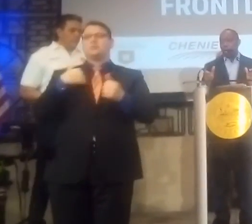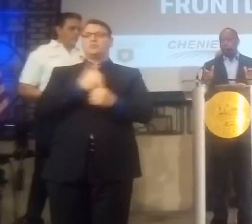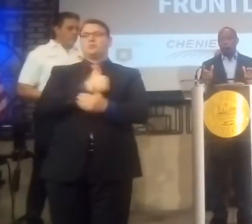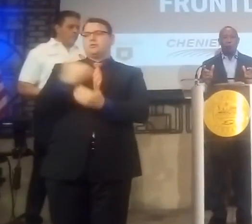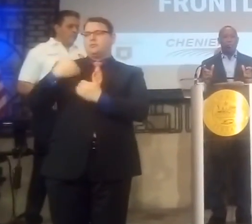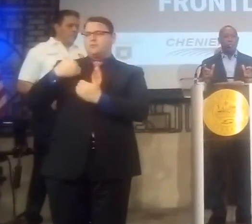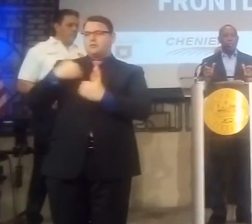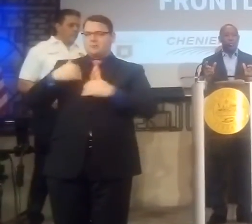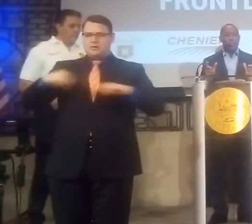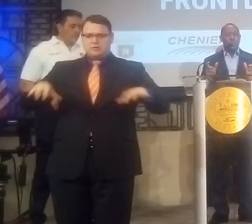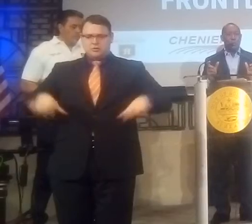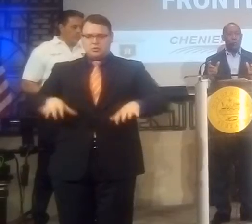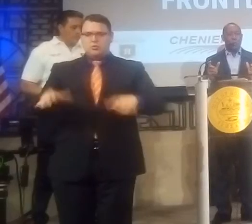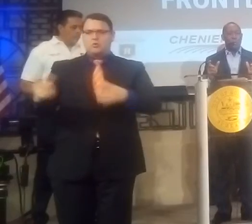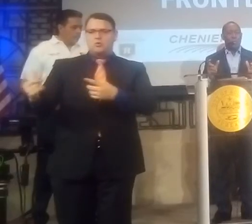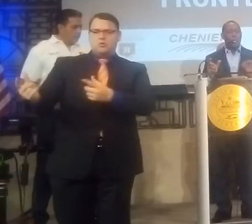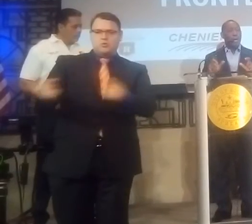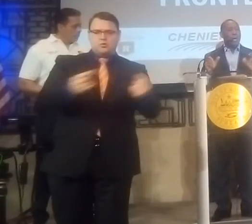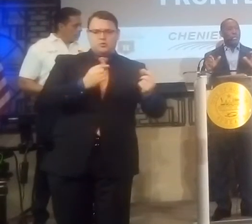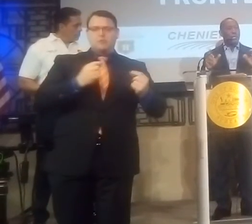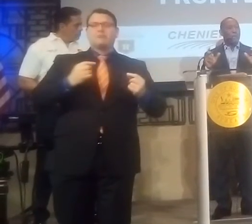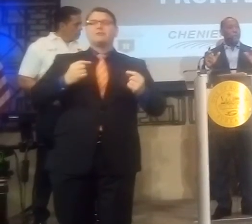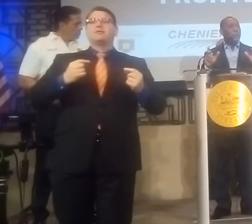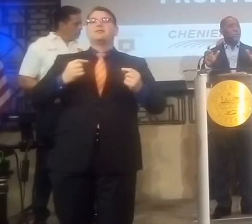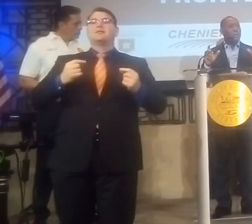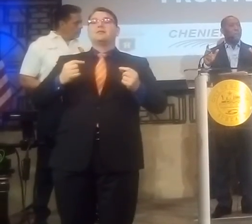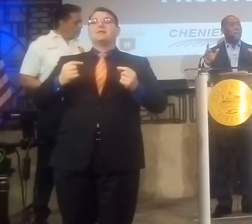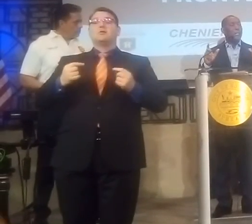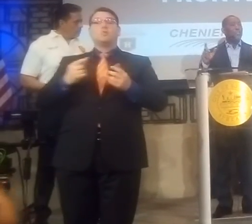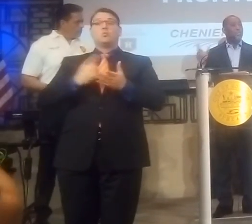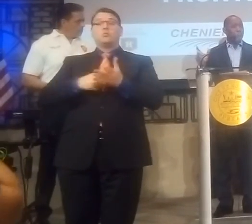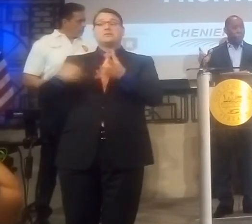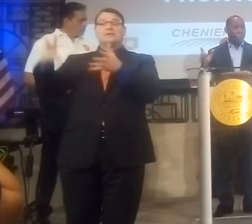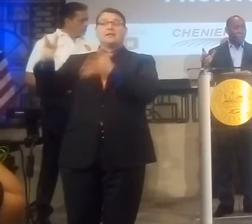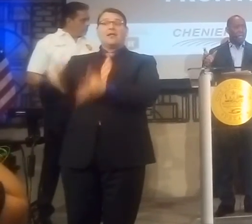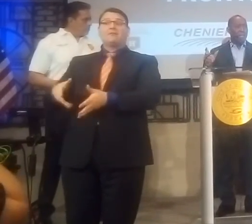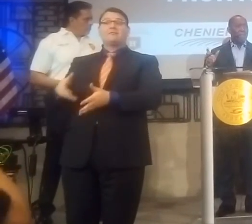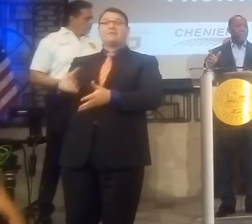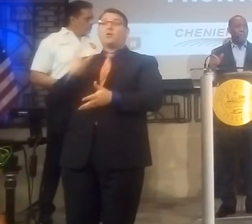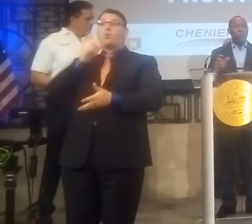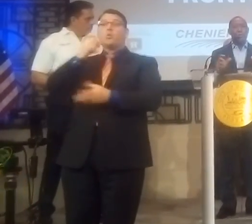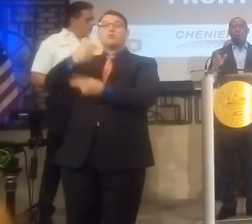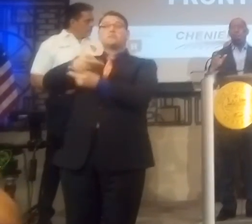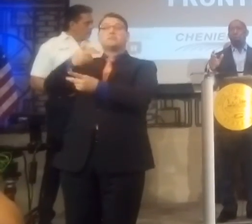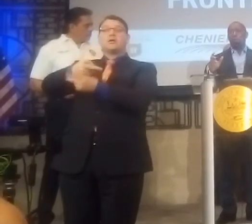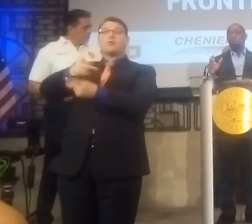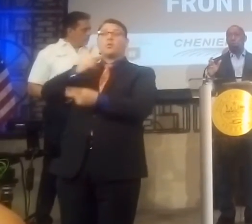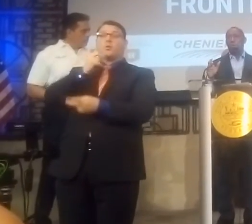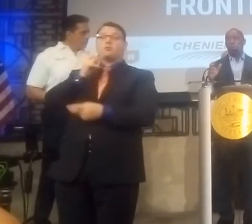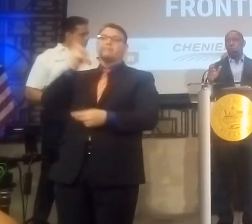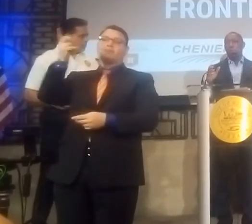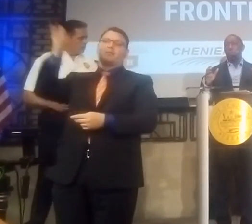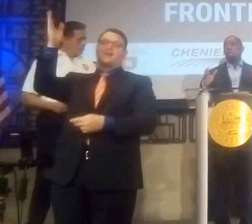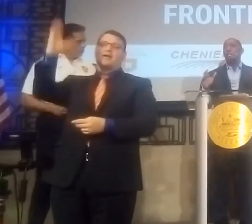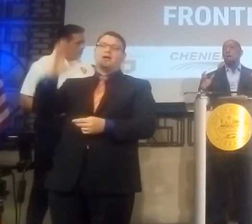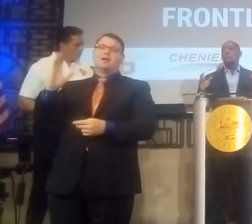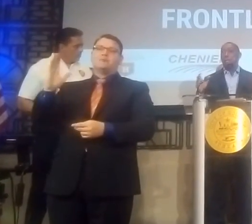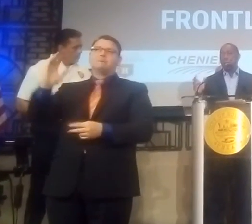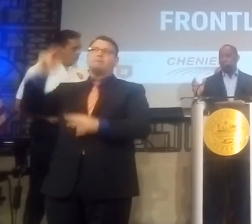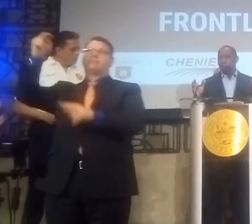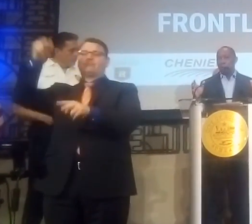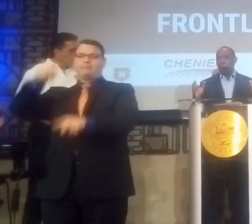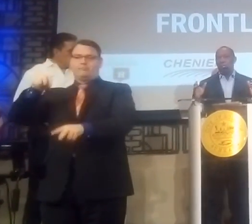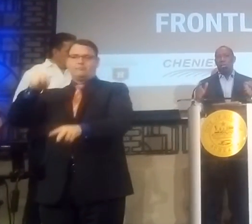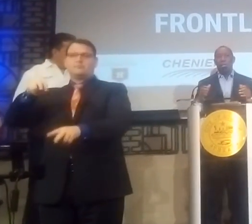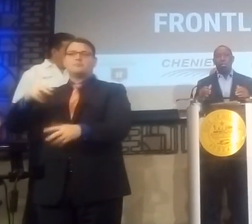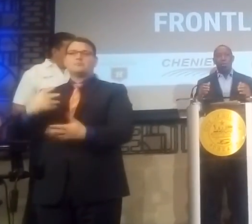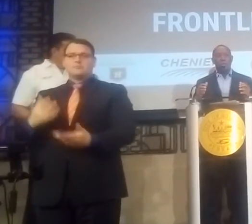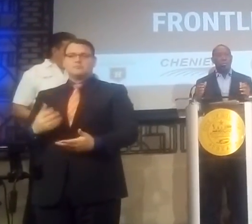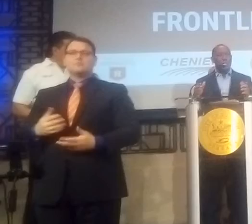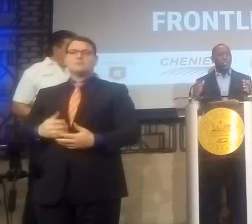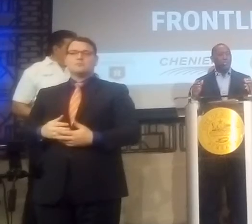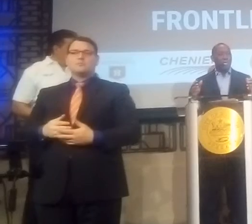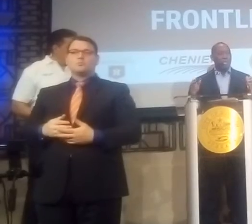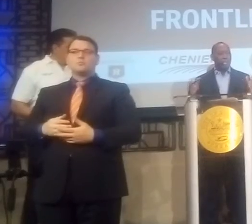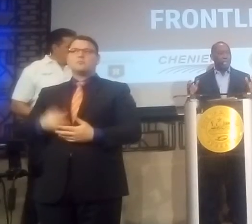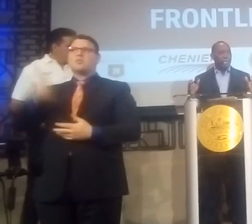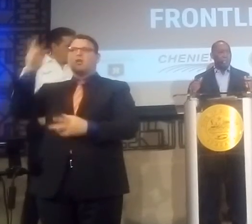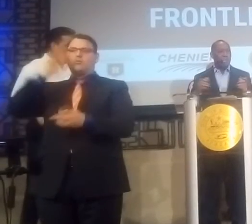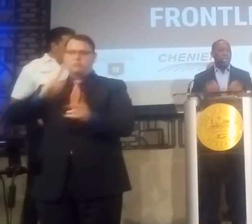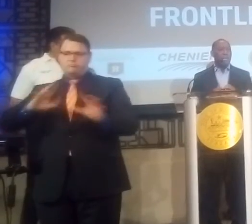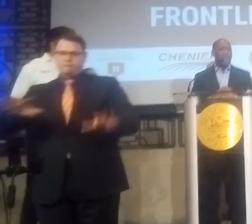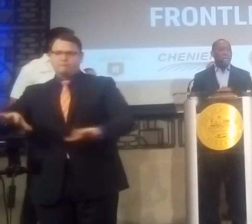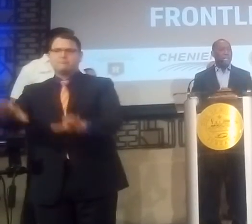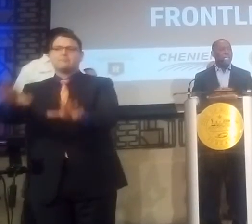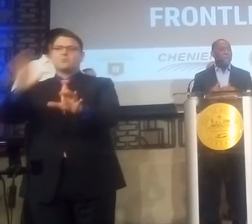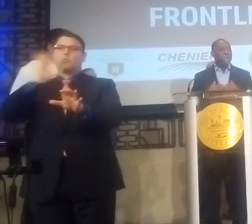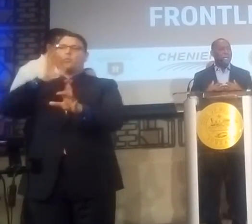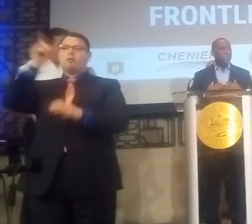do the rest. And so regardless of who you pray to or regardless of you know what denomination let me just say